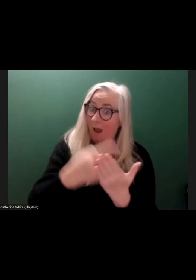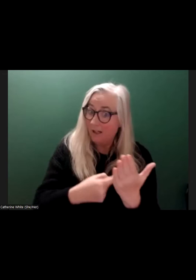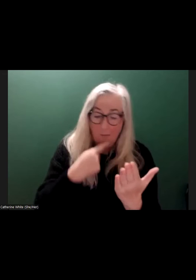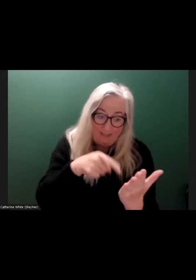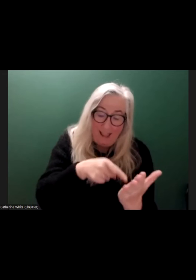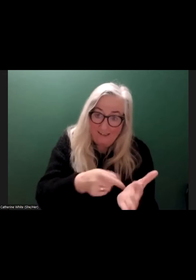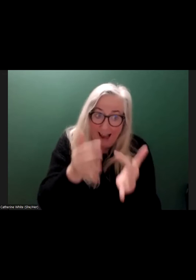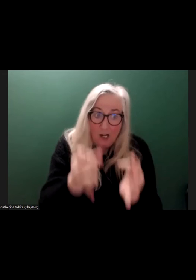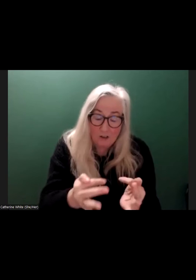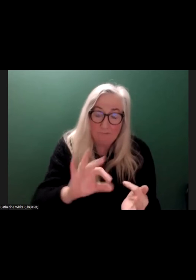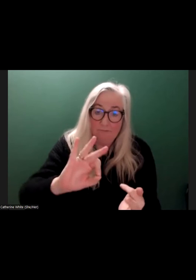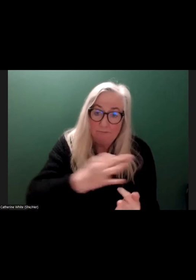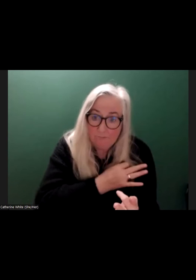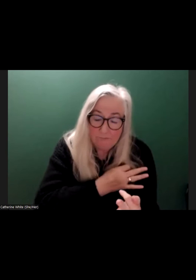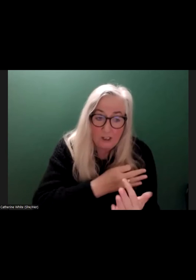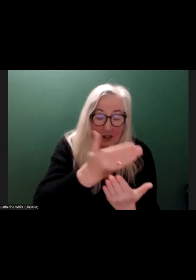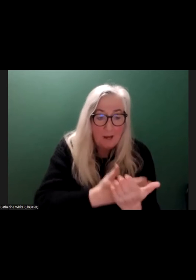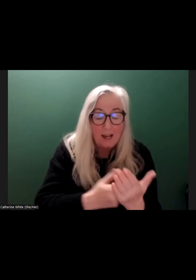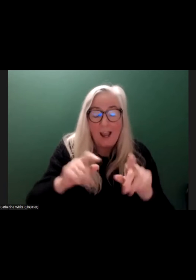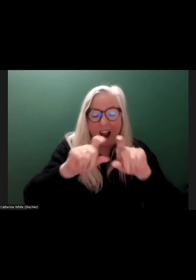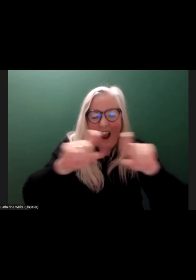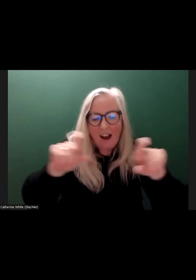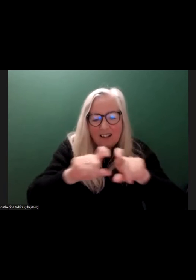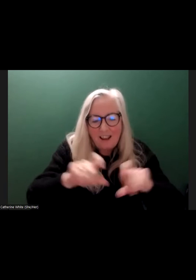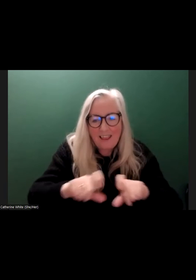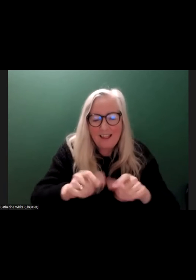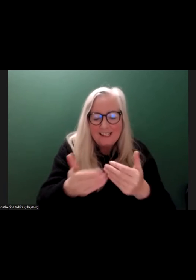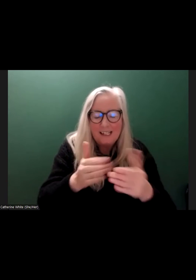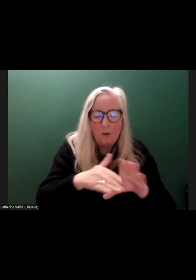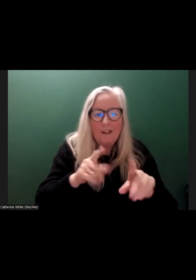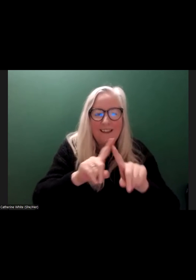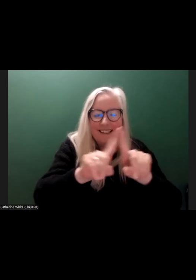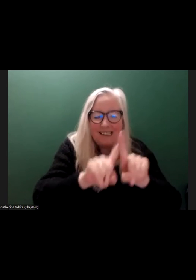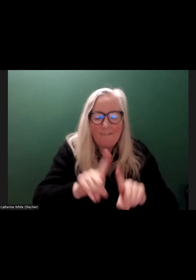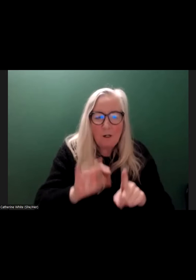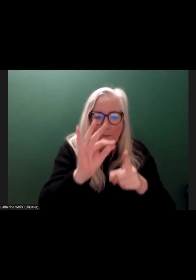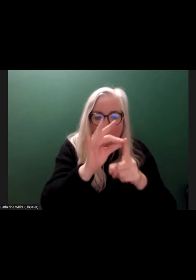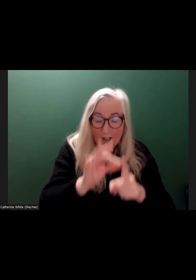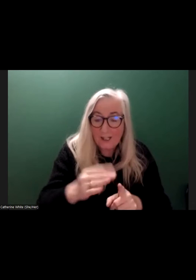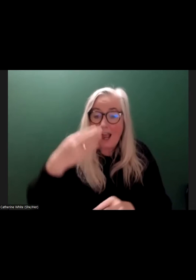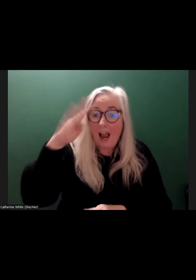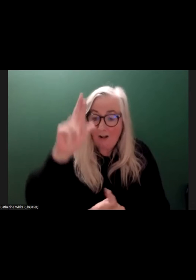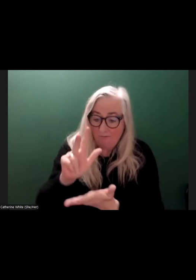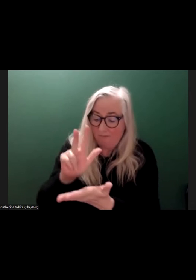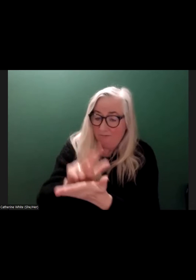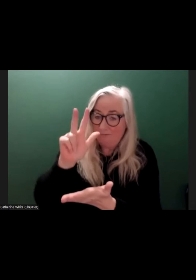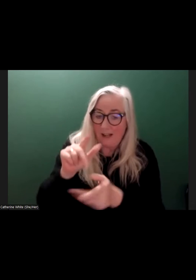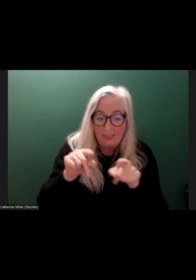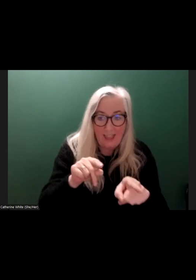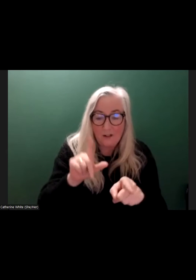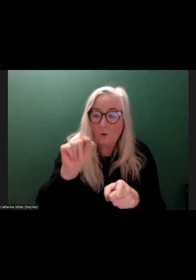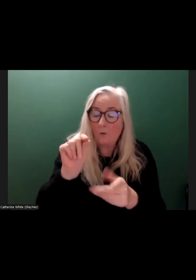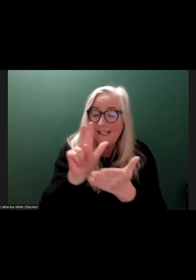document. Each of the articles deal with a different facet, a different point. Ireland rectified it in 2018.